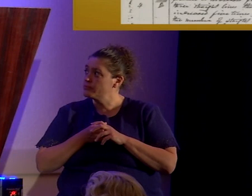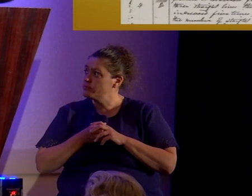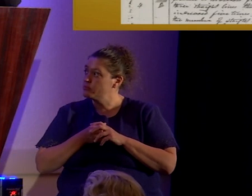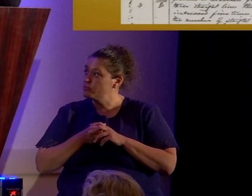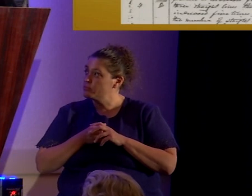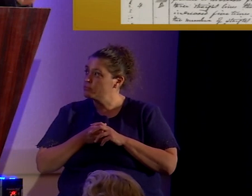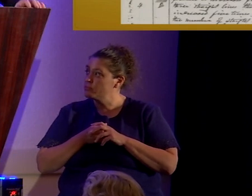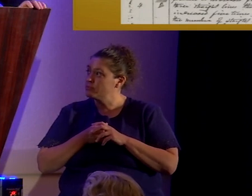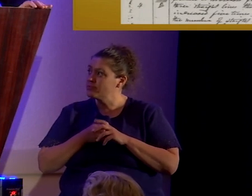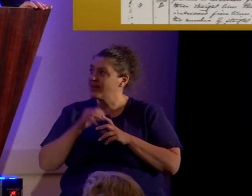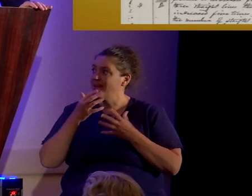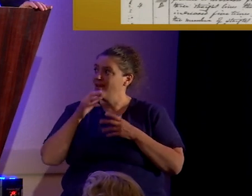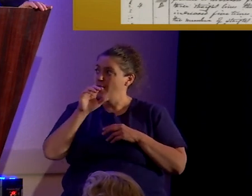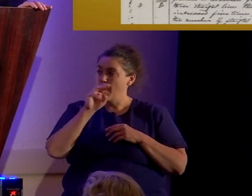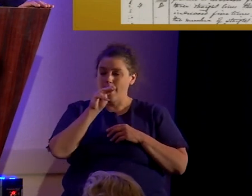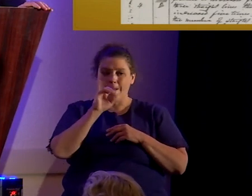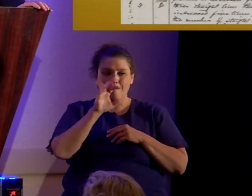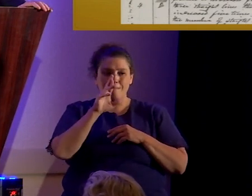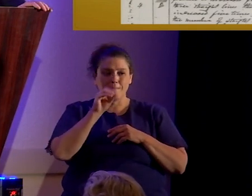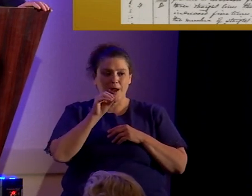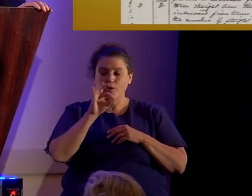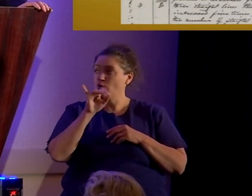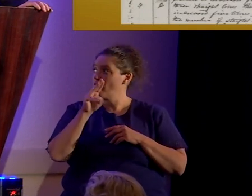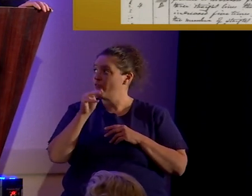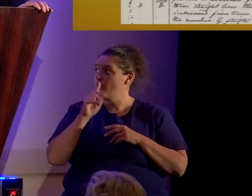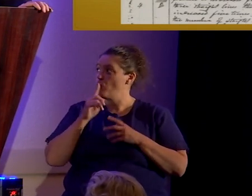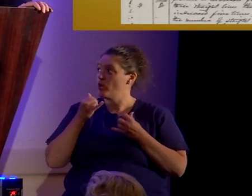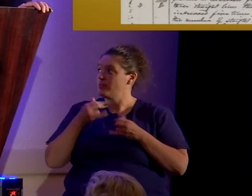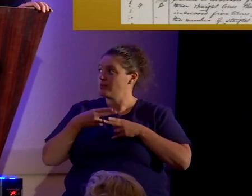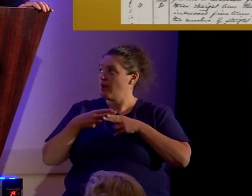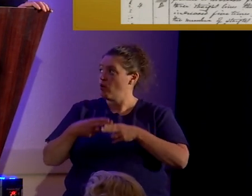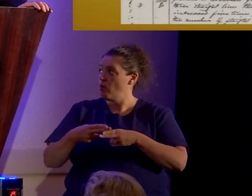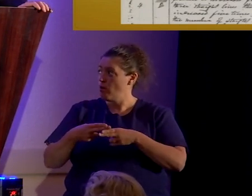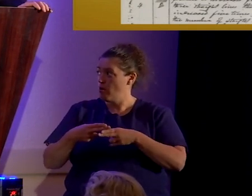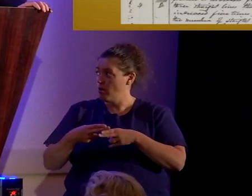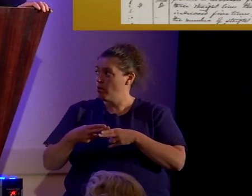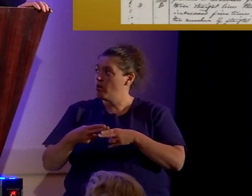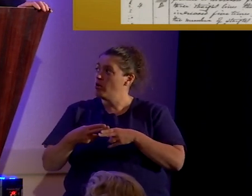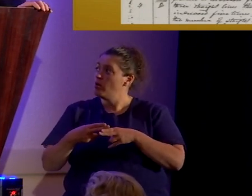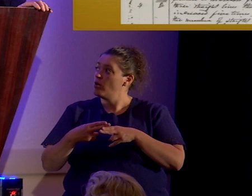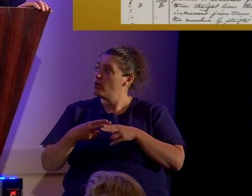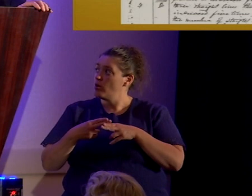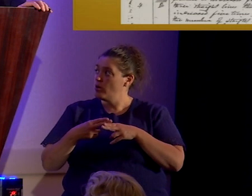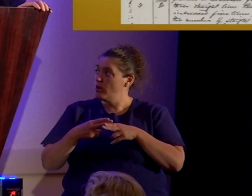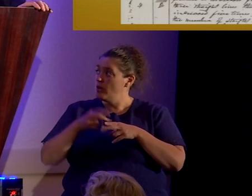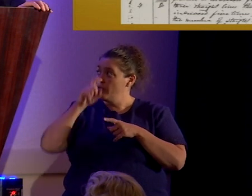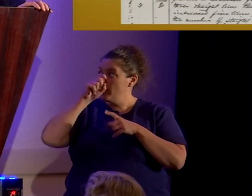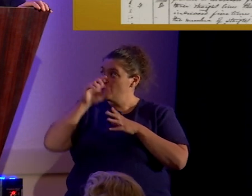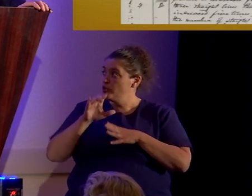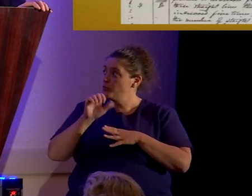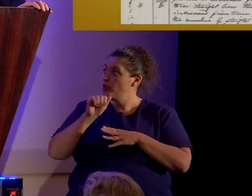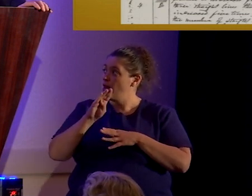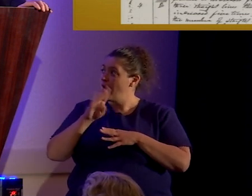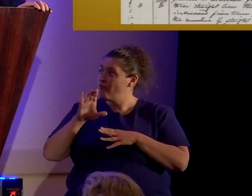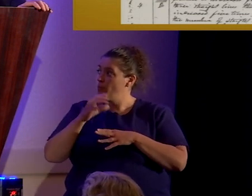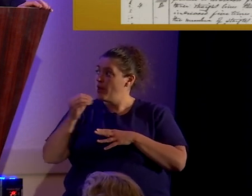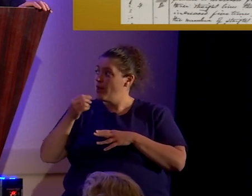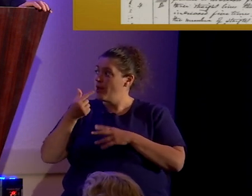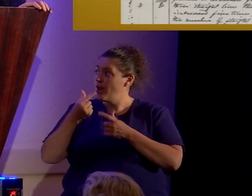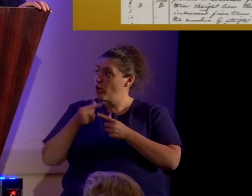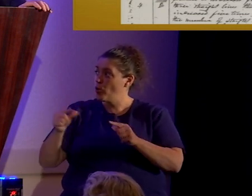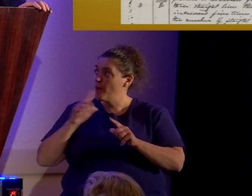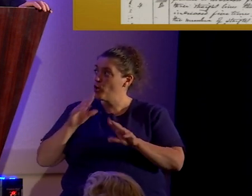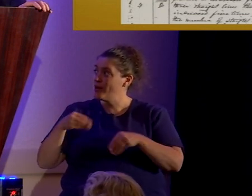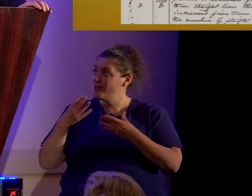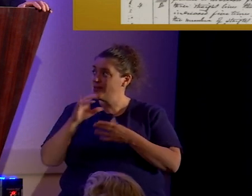A microfilm of what is now called the Egyptian alphabet and grammar is given to Gerald